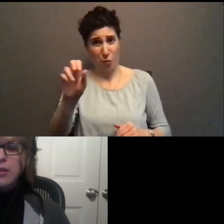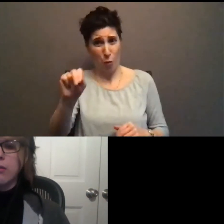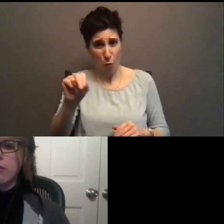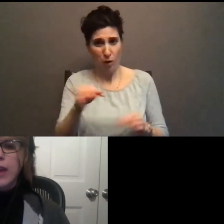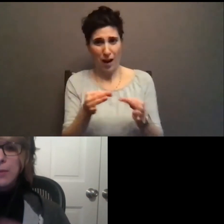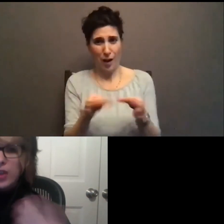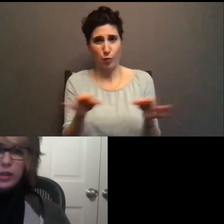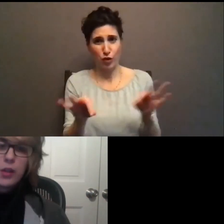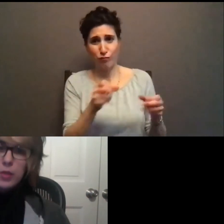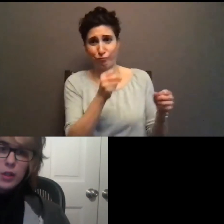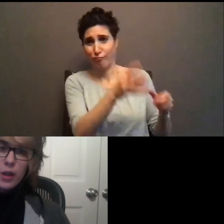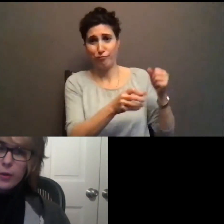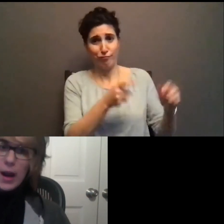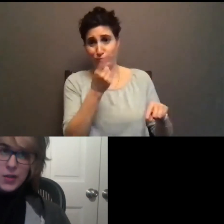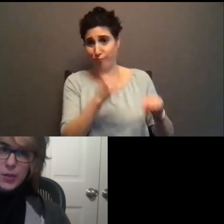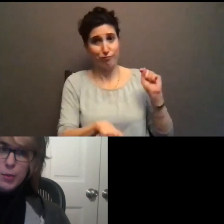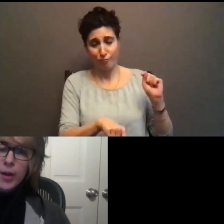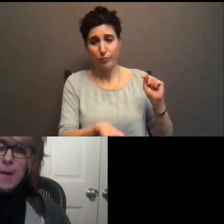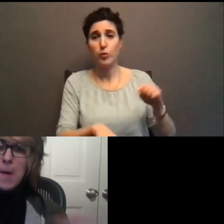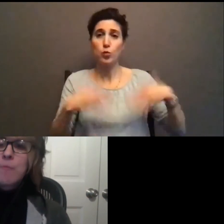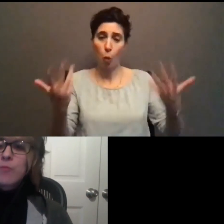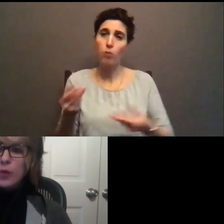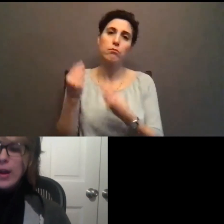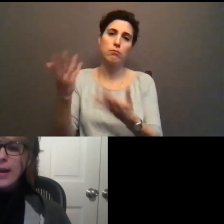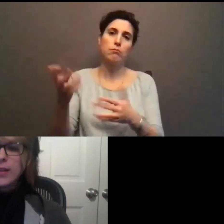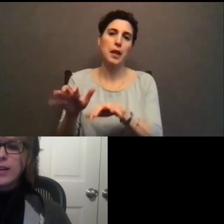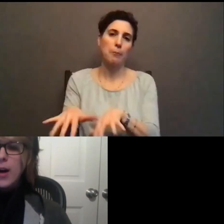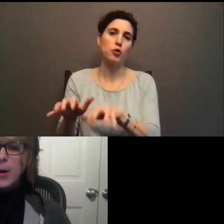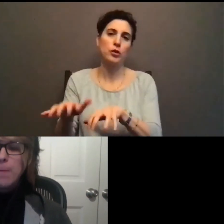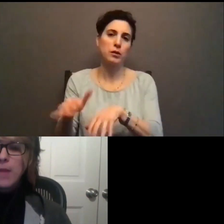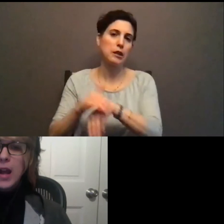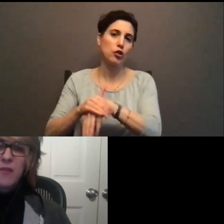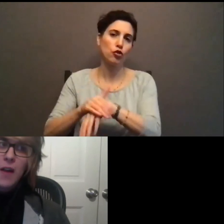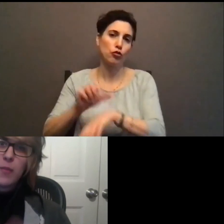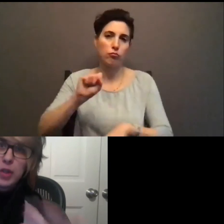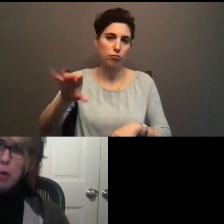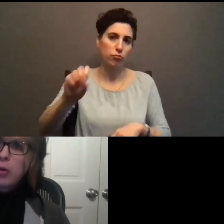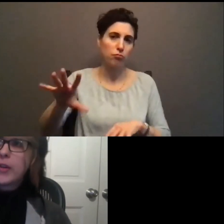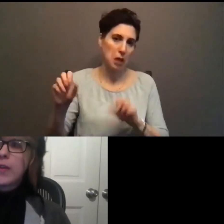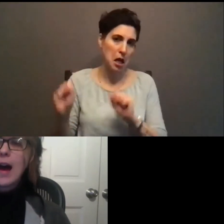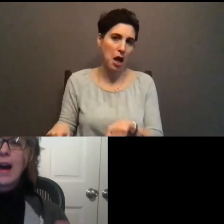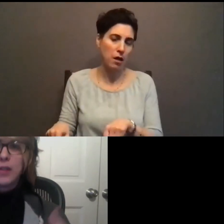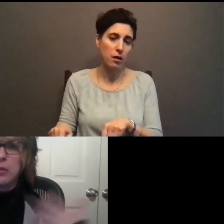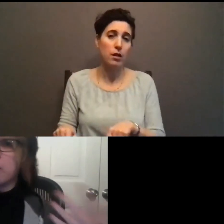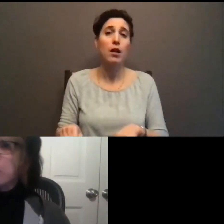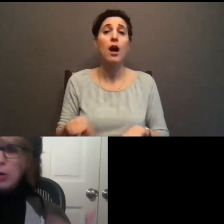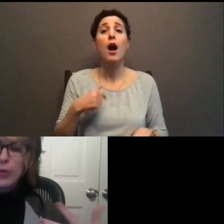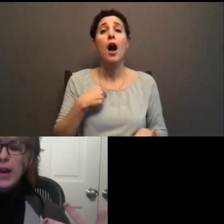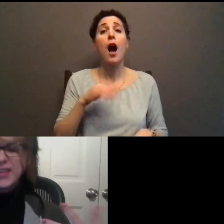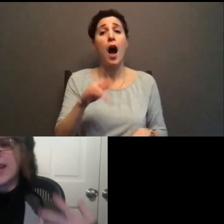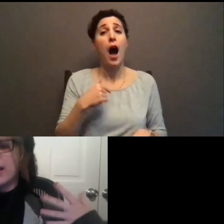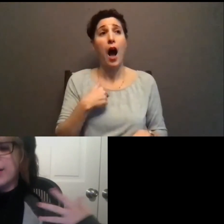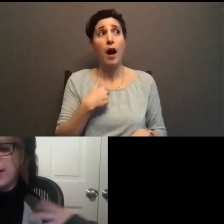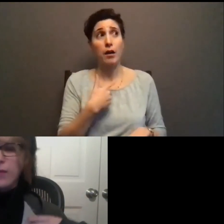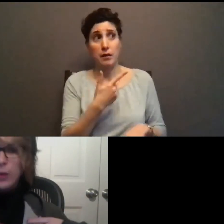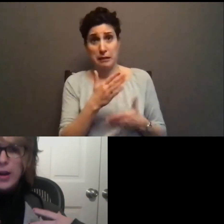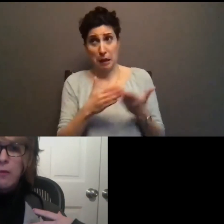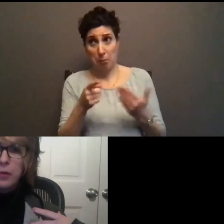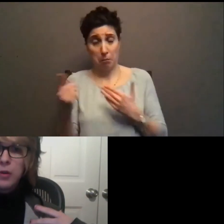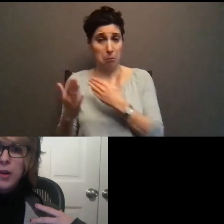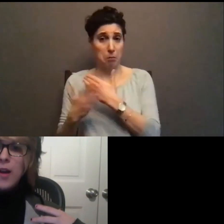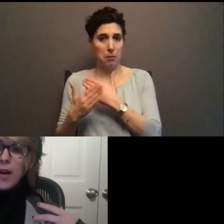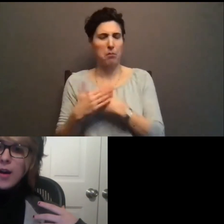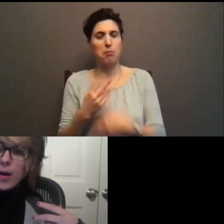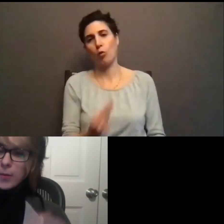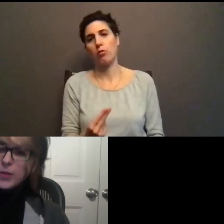So captioning can be another access point for that. Um, and I've, I've been told that having both as said is very